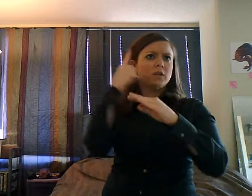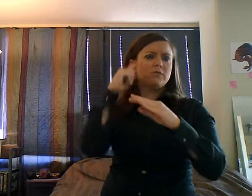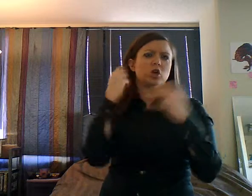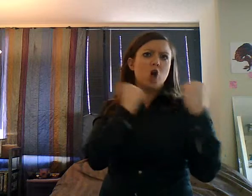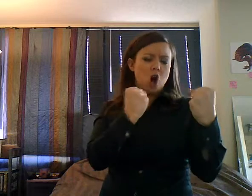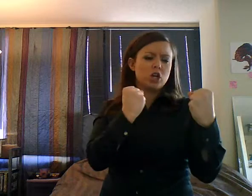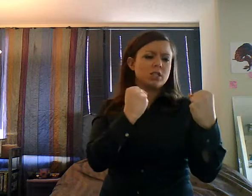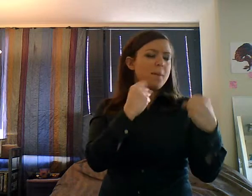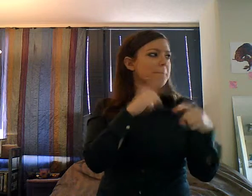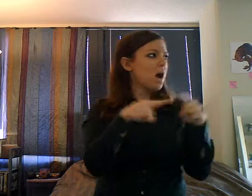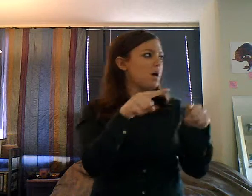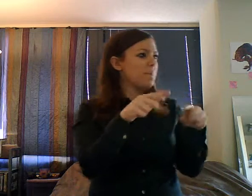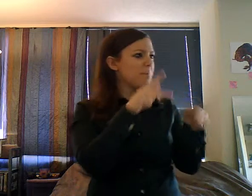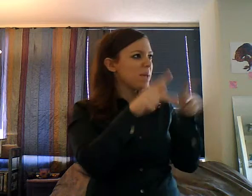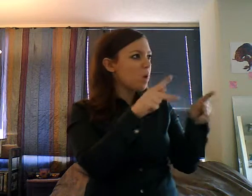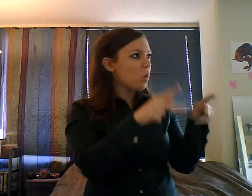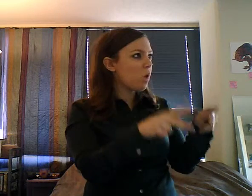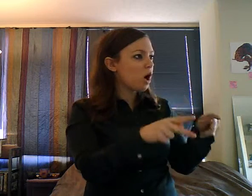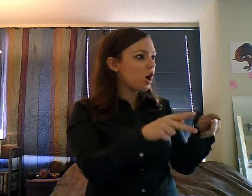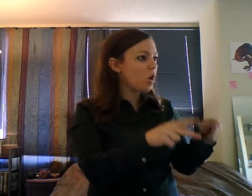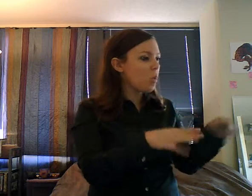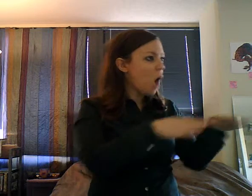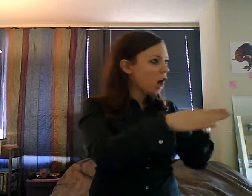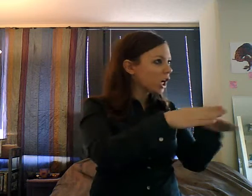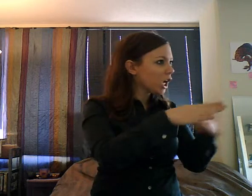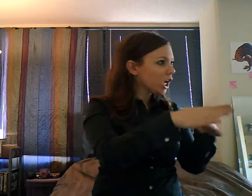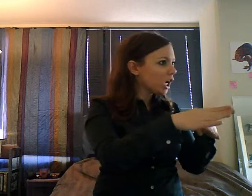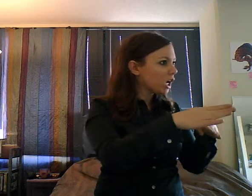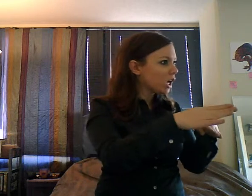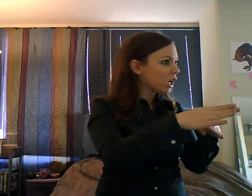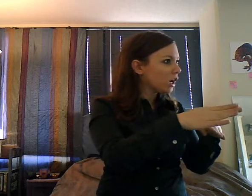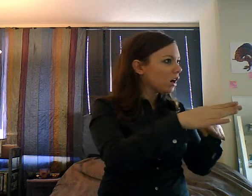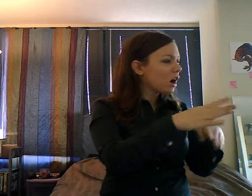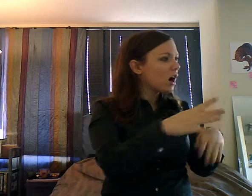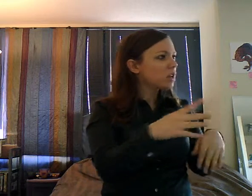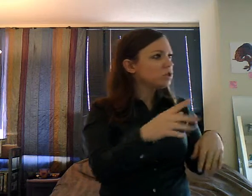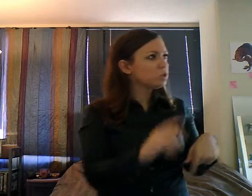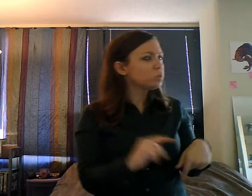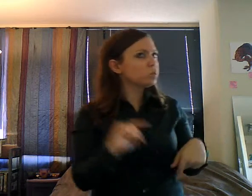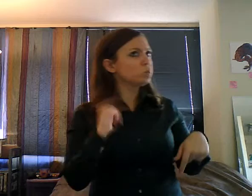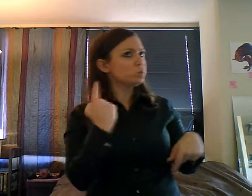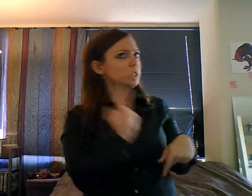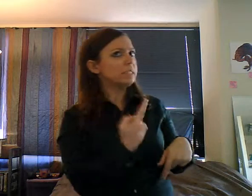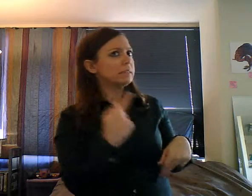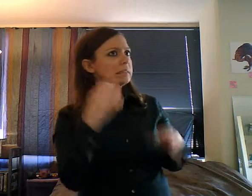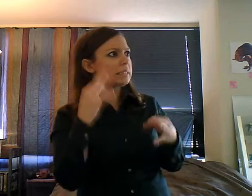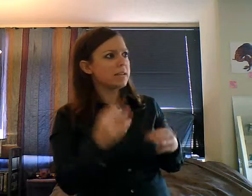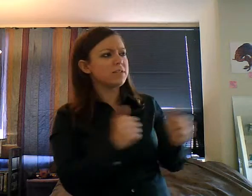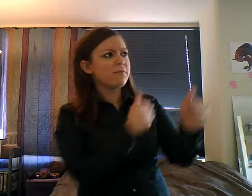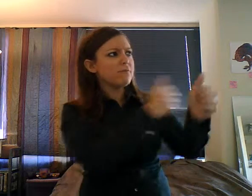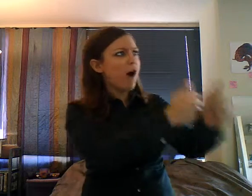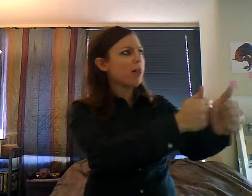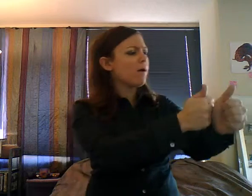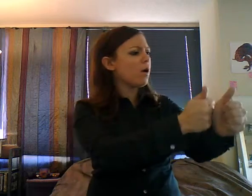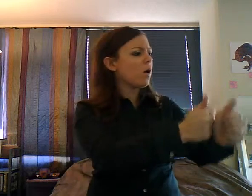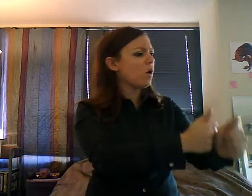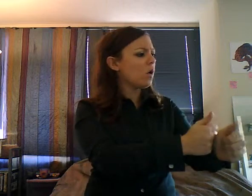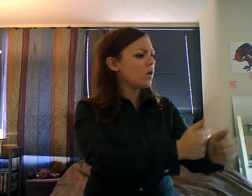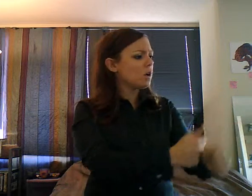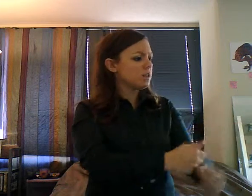and so we just jump over the barriers and start walking down the interstate. We walked